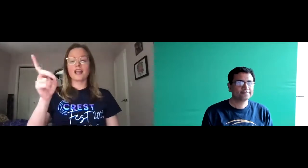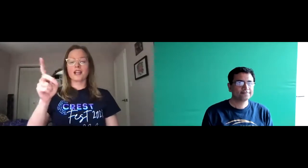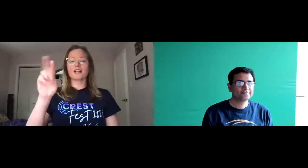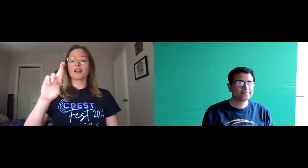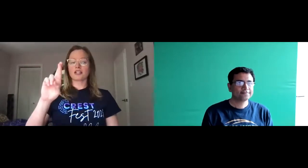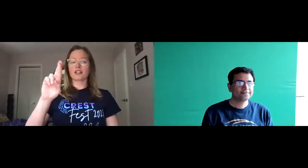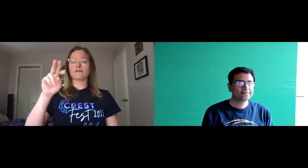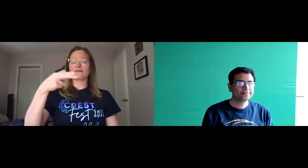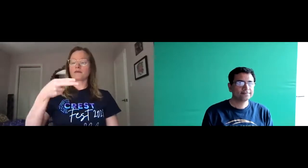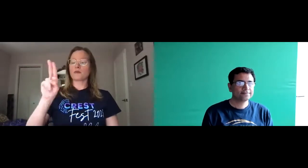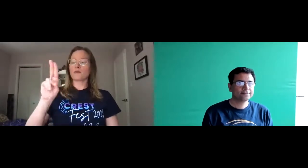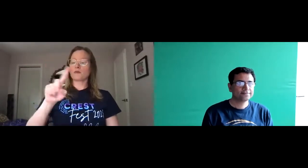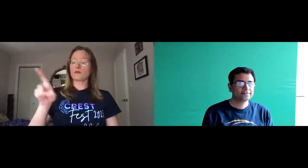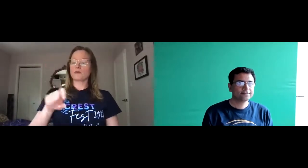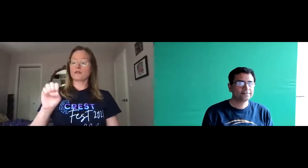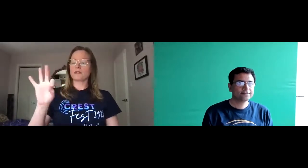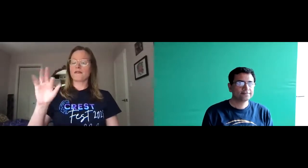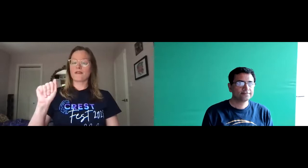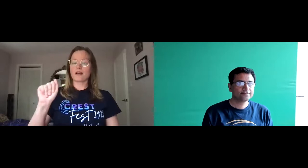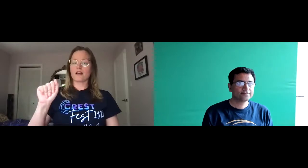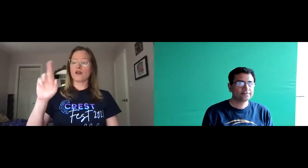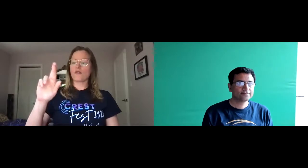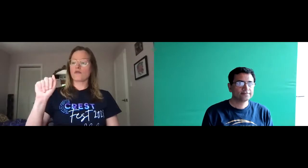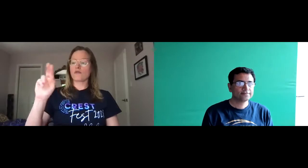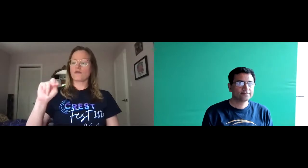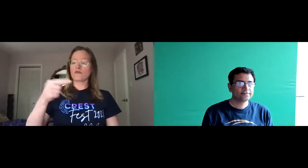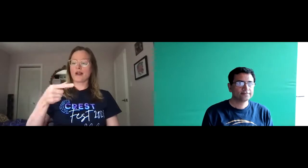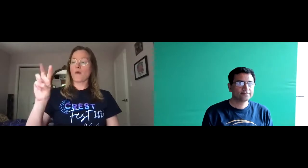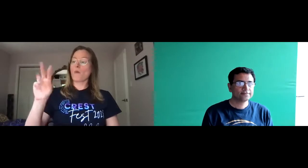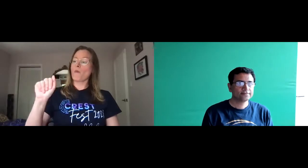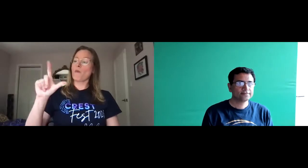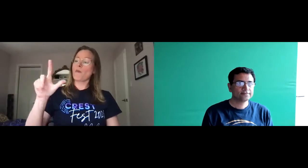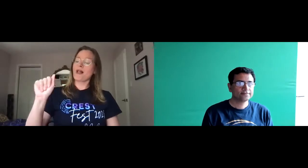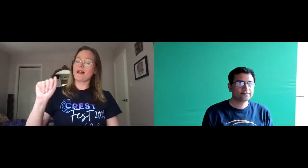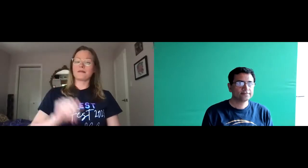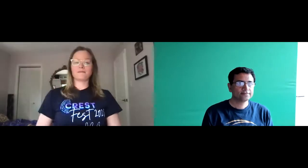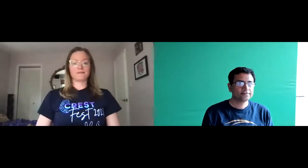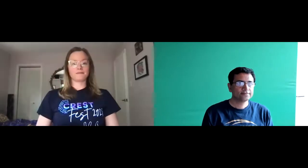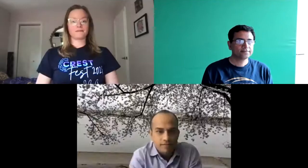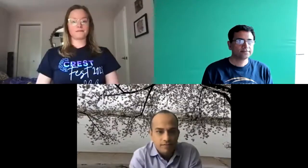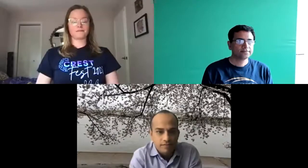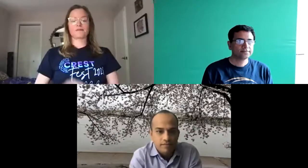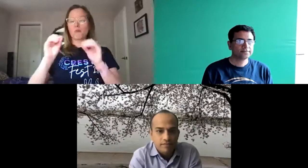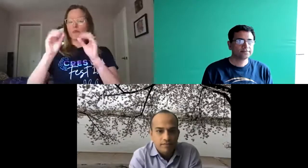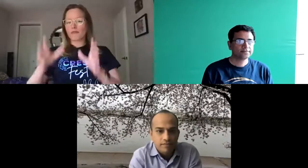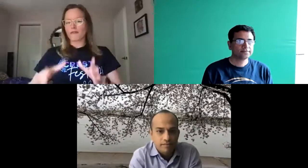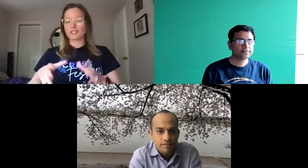he he will be engaged in conversation today with dr josefa rangwala